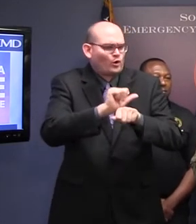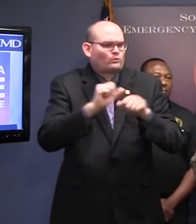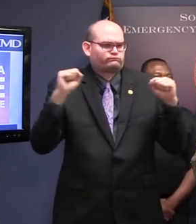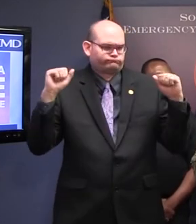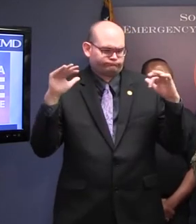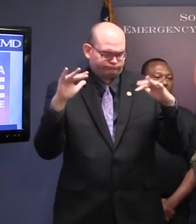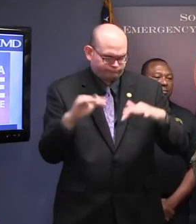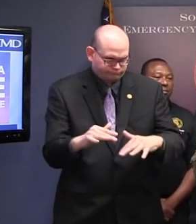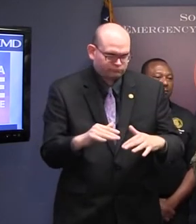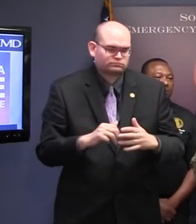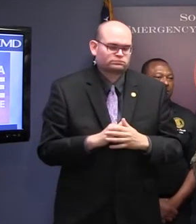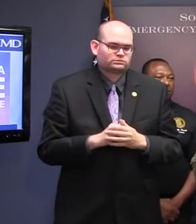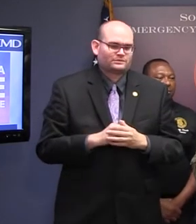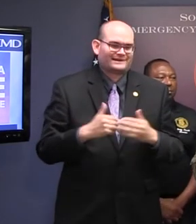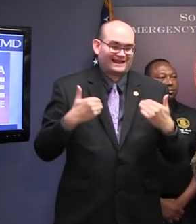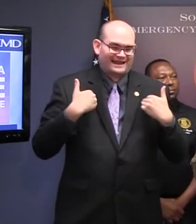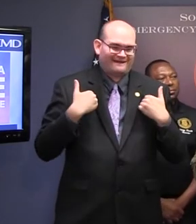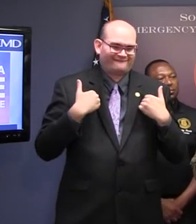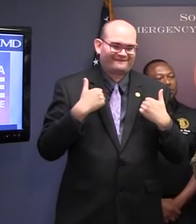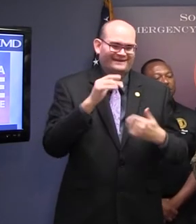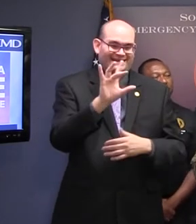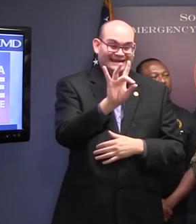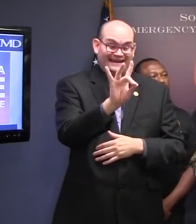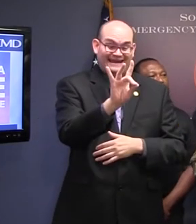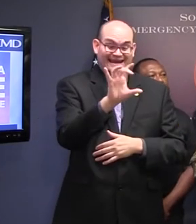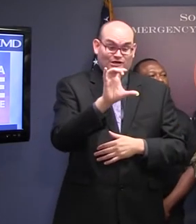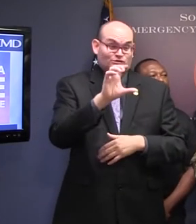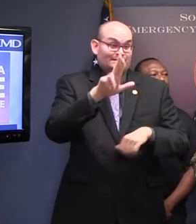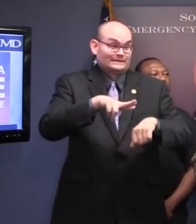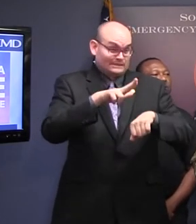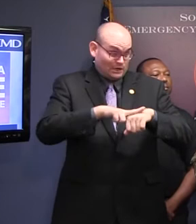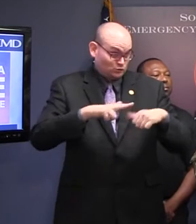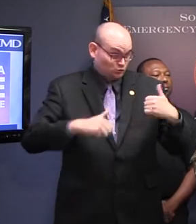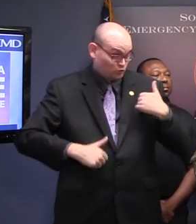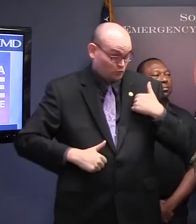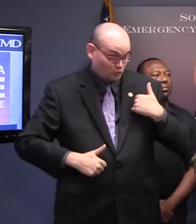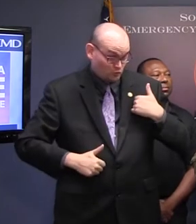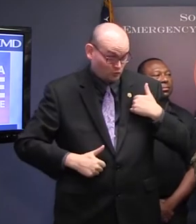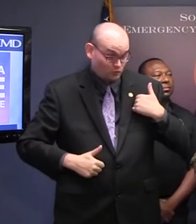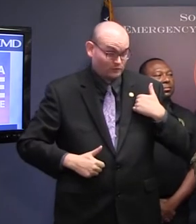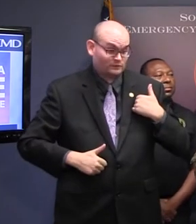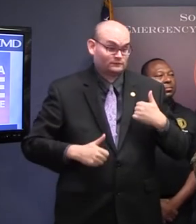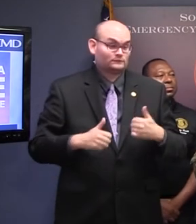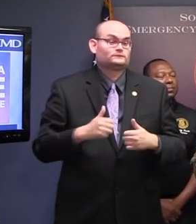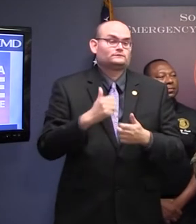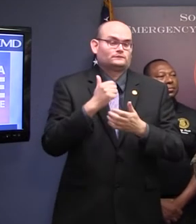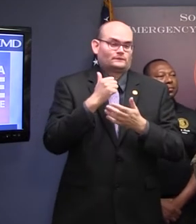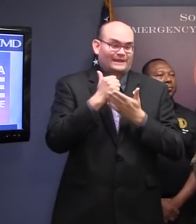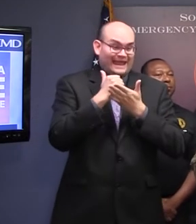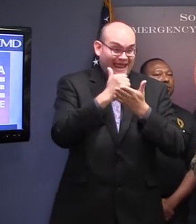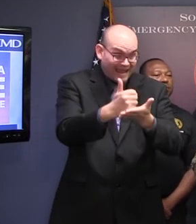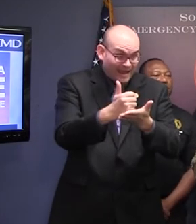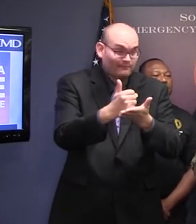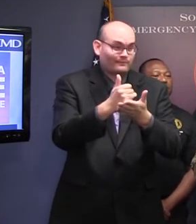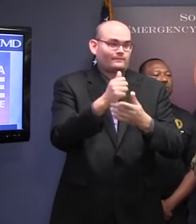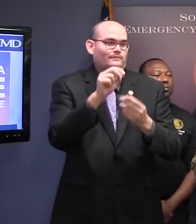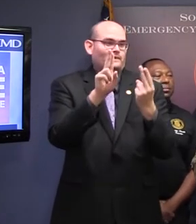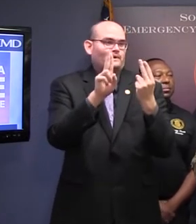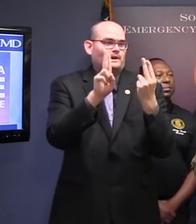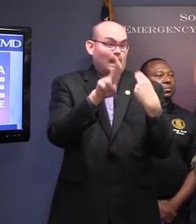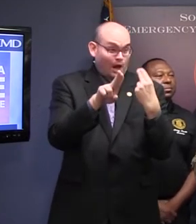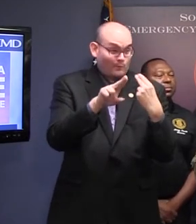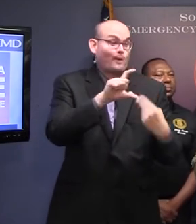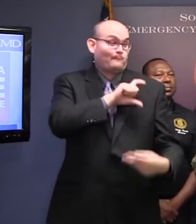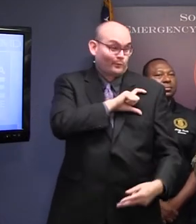have activated 800 National Guardsmen to do planning and to assist the Highway Patrol and DO2 in lane